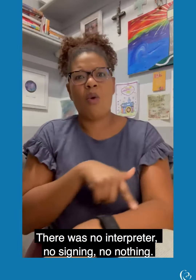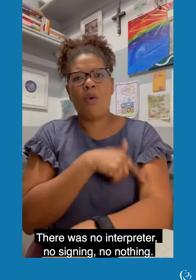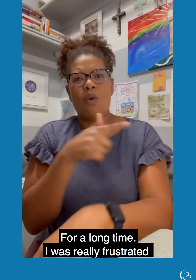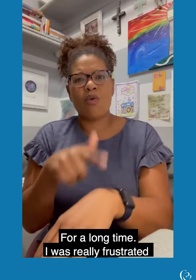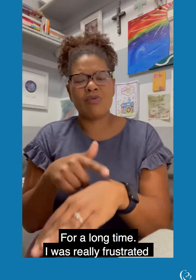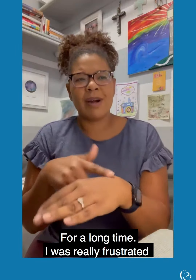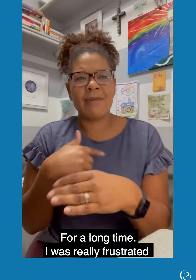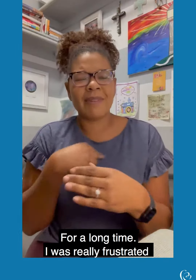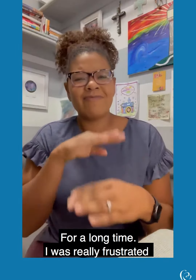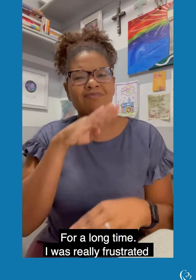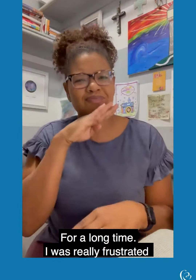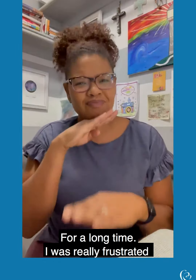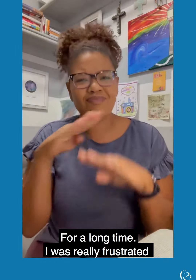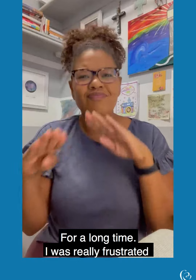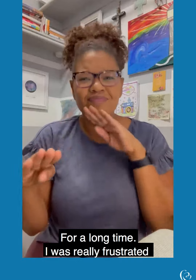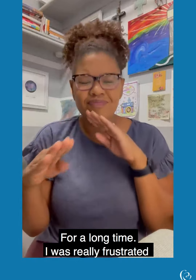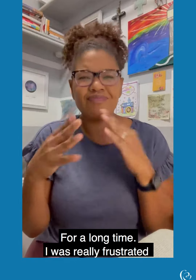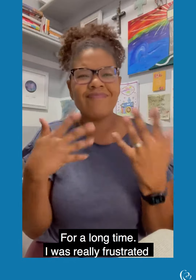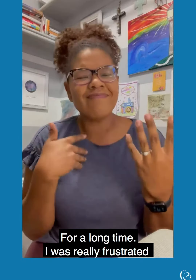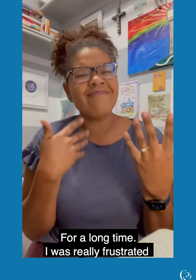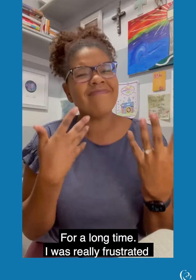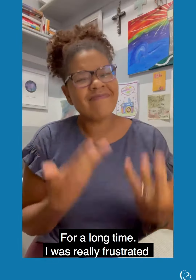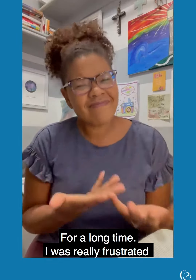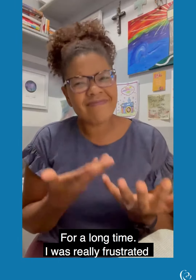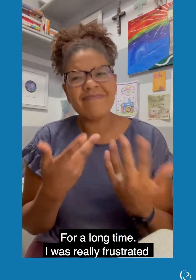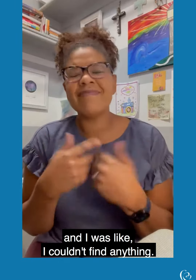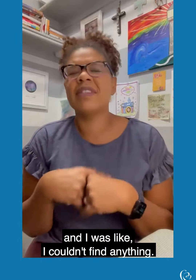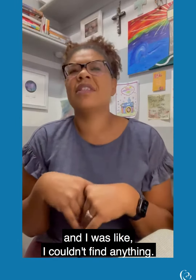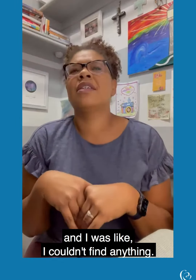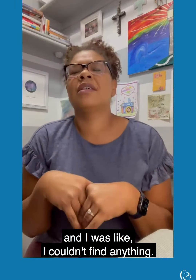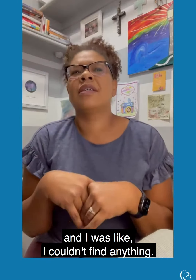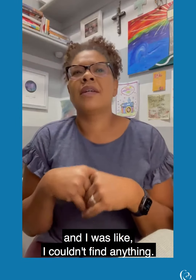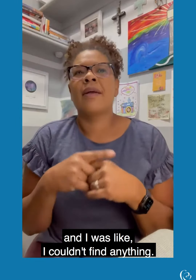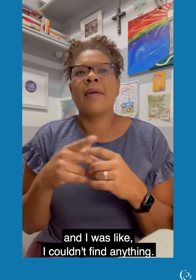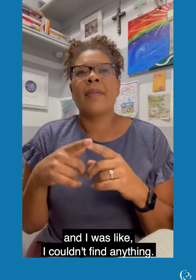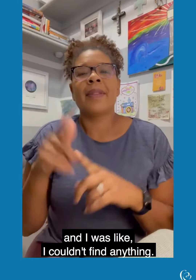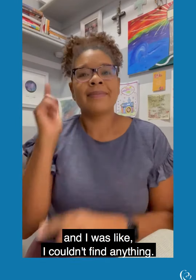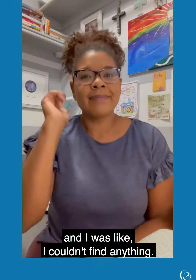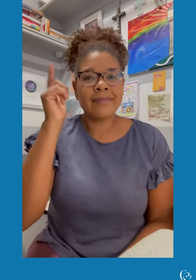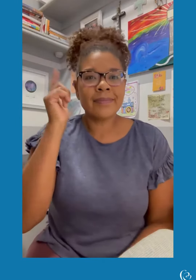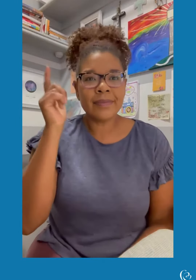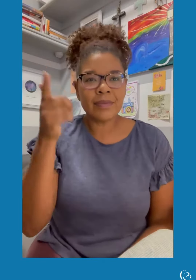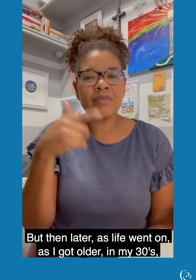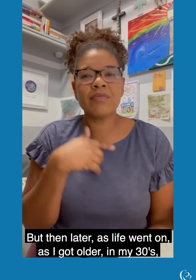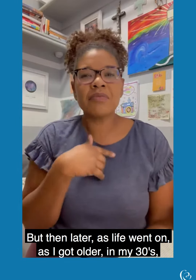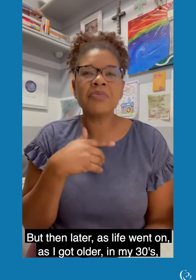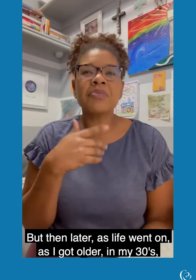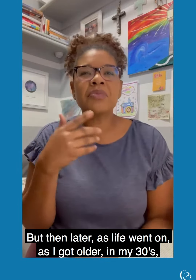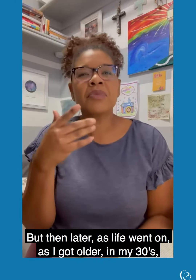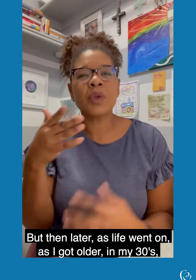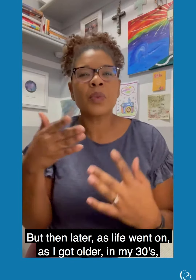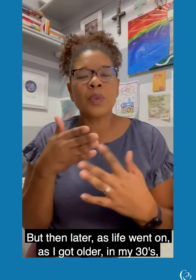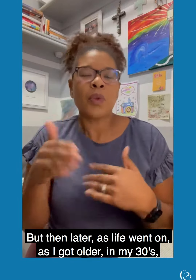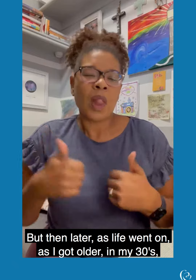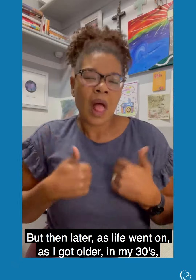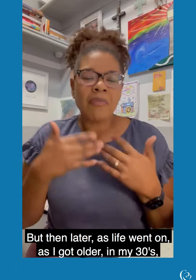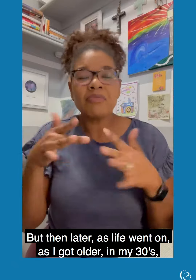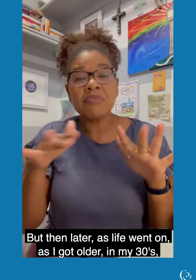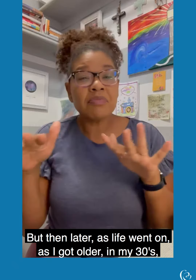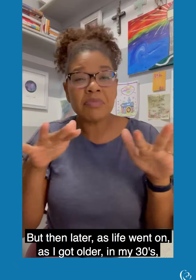for a long time. I was really frustrated and I was like, I couldn't find anything. But then later, as